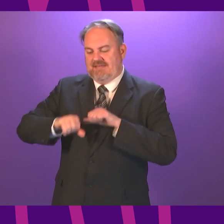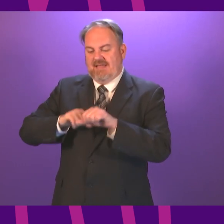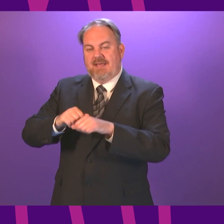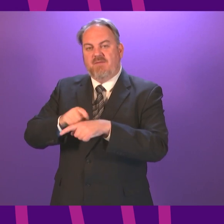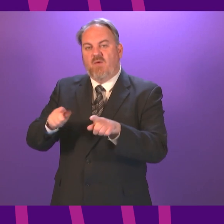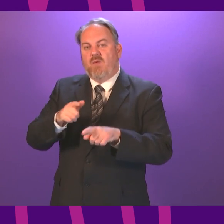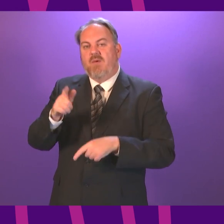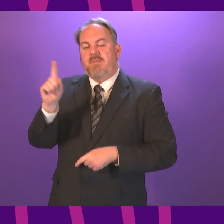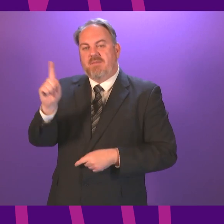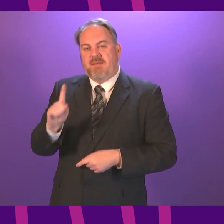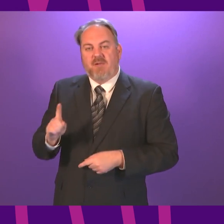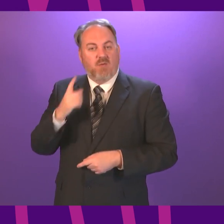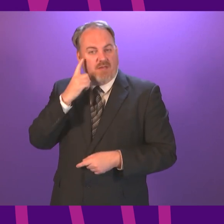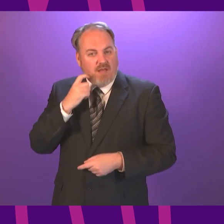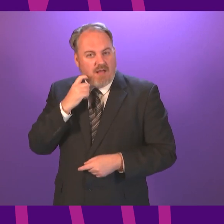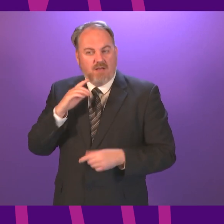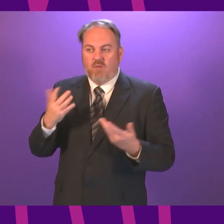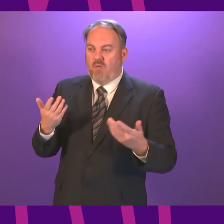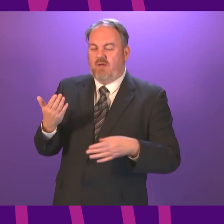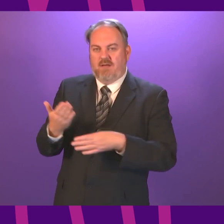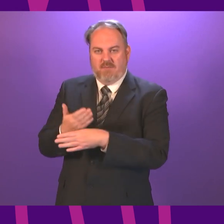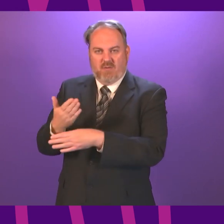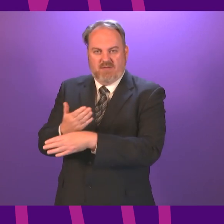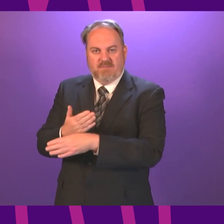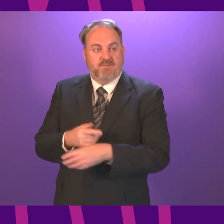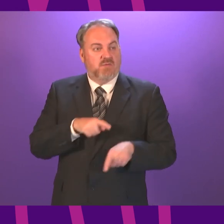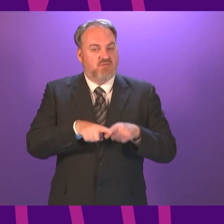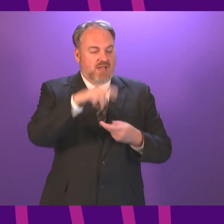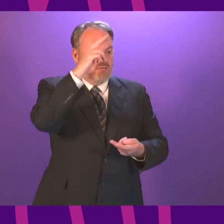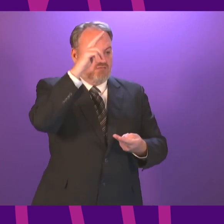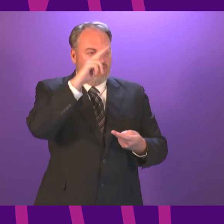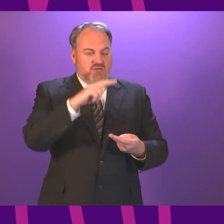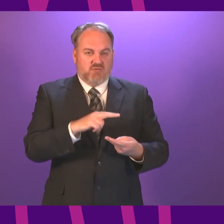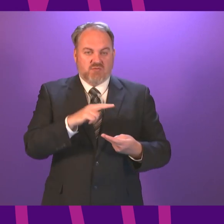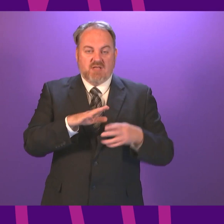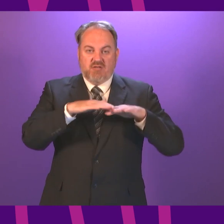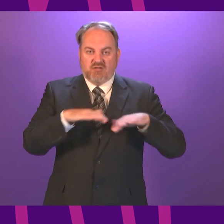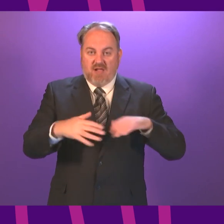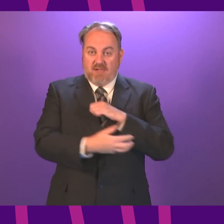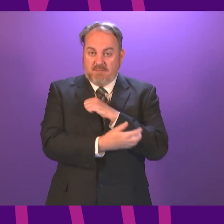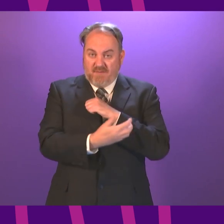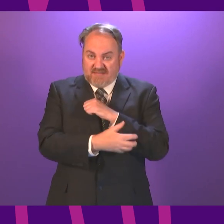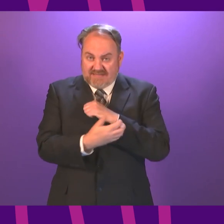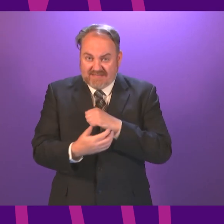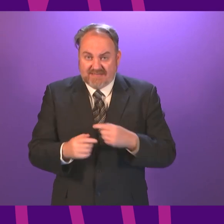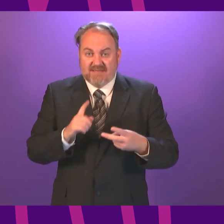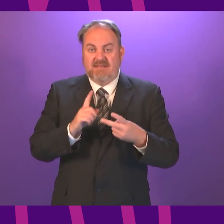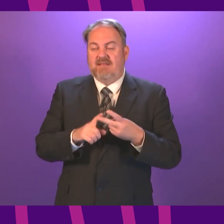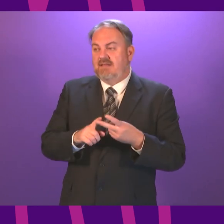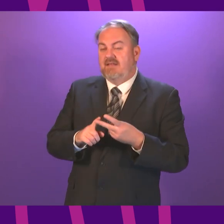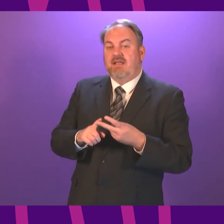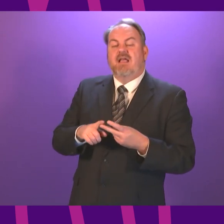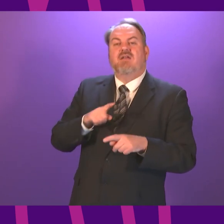to double the Scottish child payment to challenge child poverty to re-mobilise the NHS to confront Scotland's biggest killer,